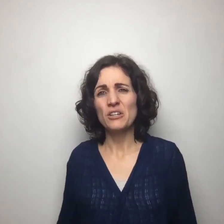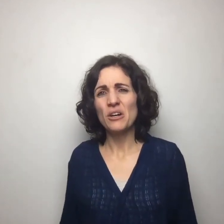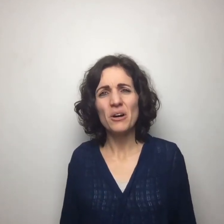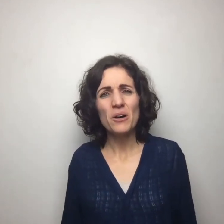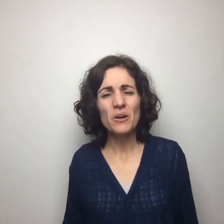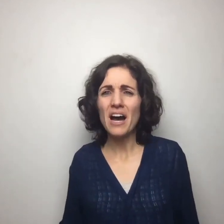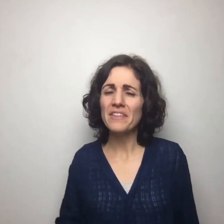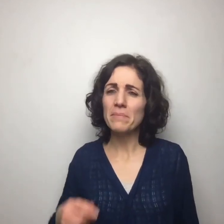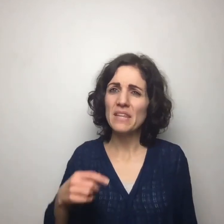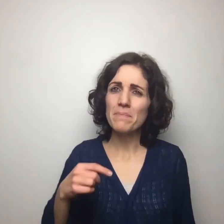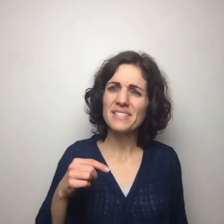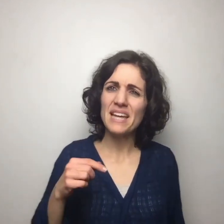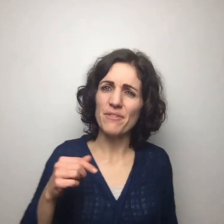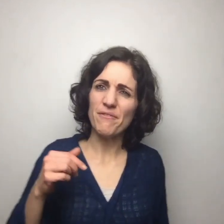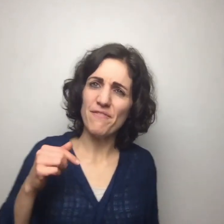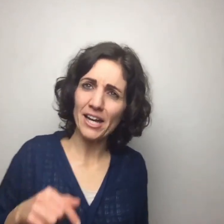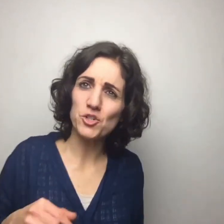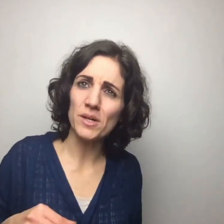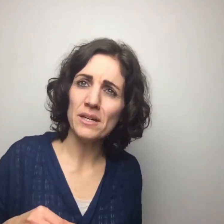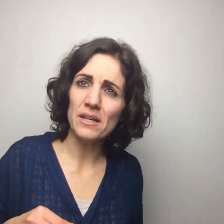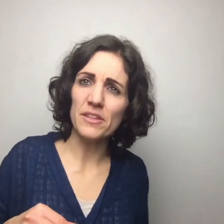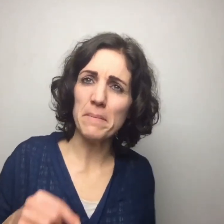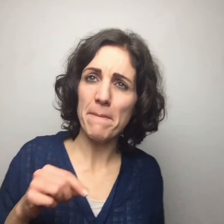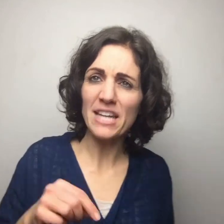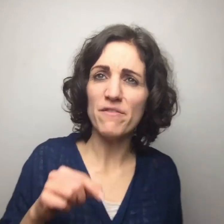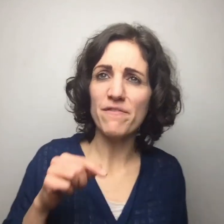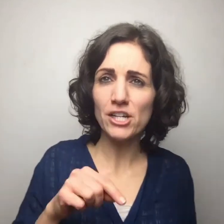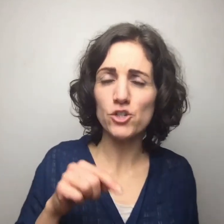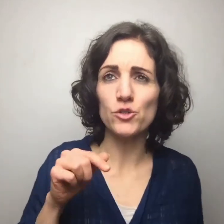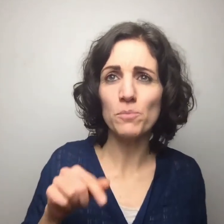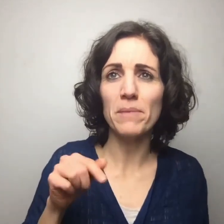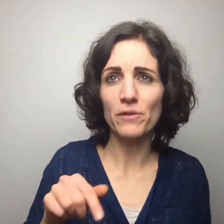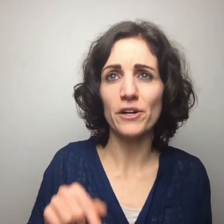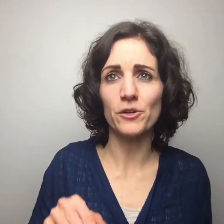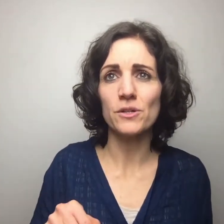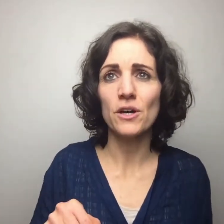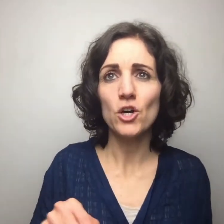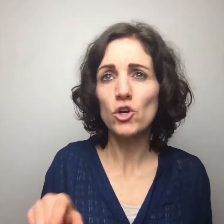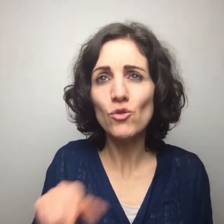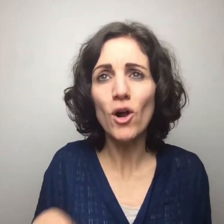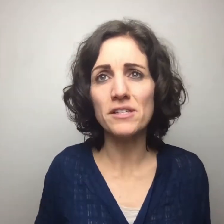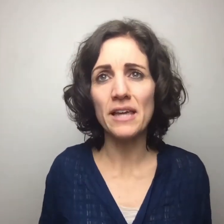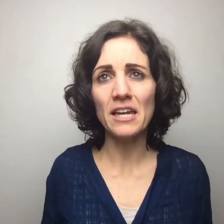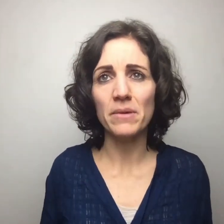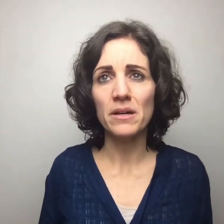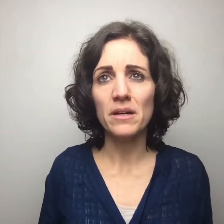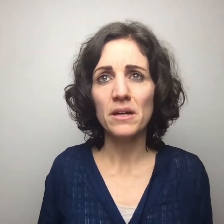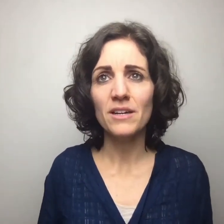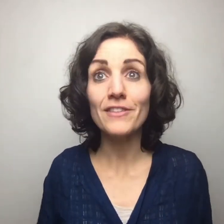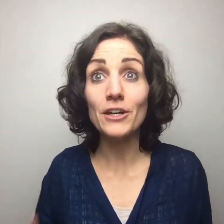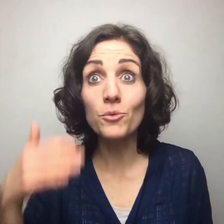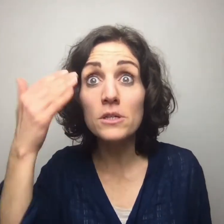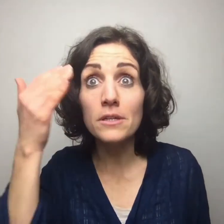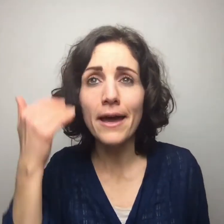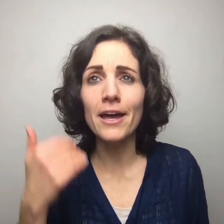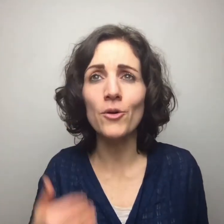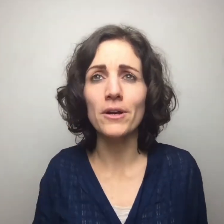Oh God, they must have a factory that manufactures you motherfuckers. Because you're all the same. You've that greasy hair and